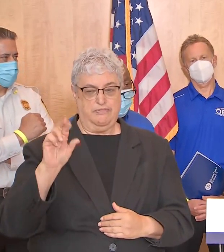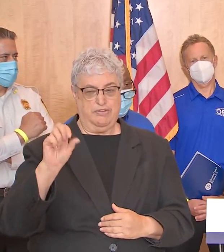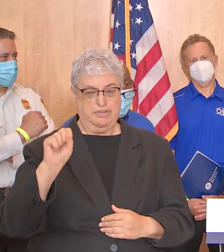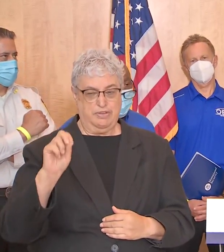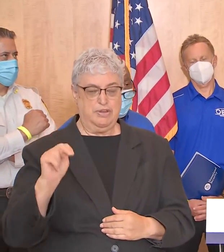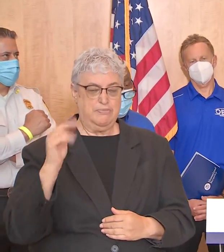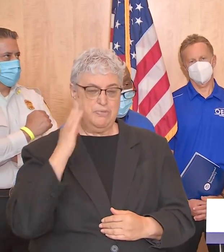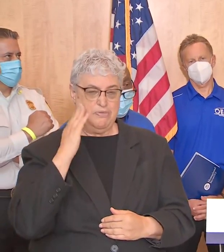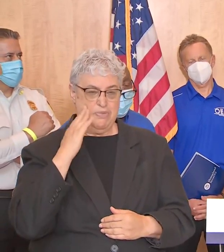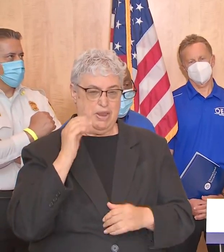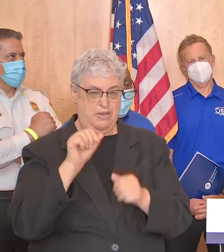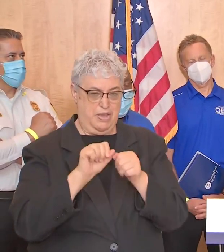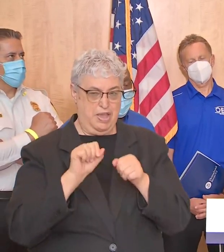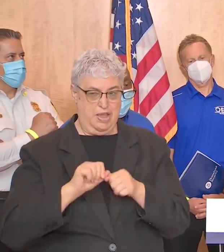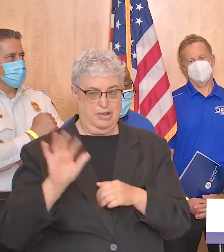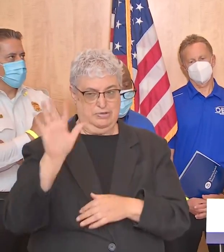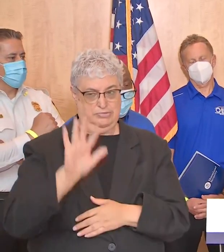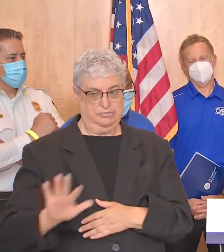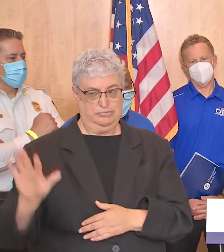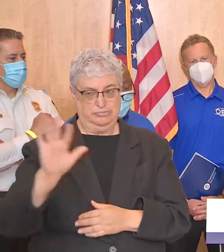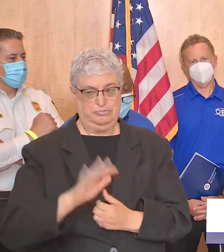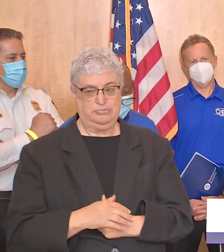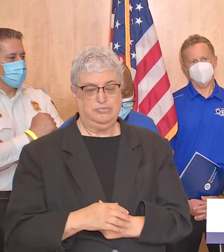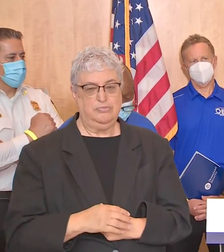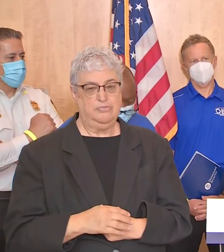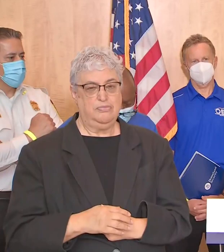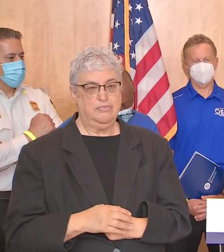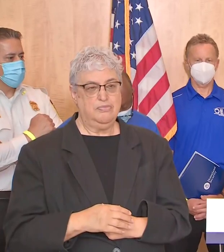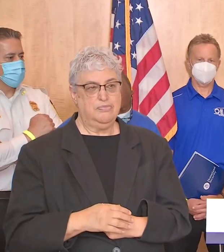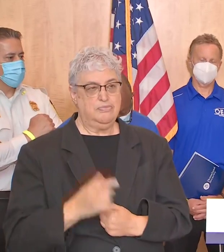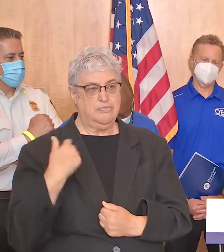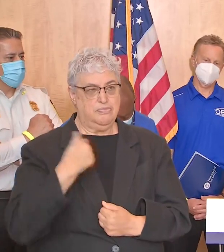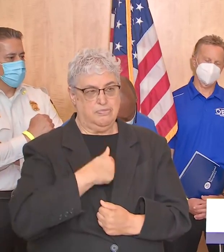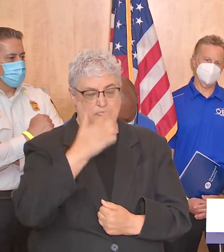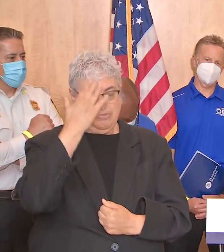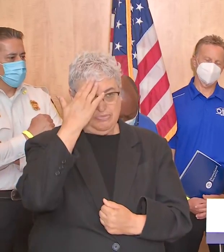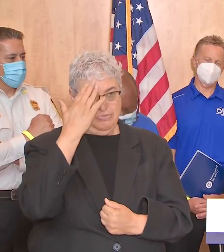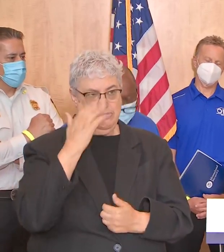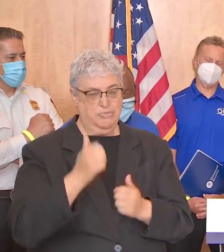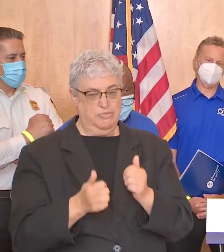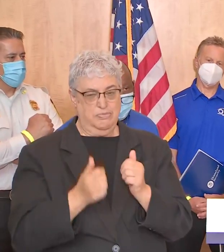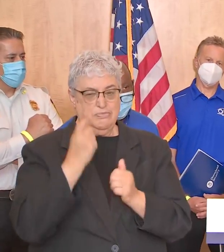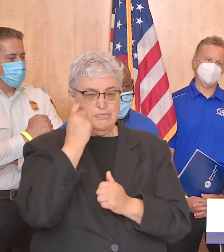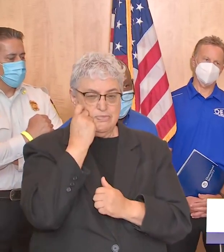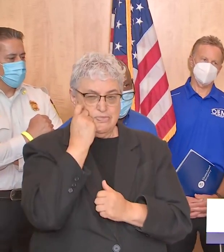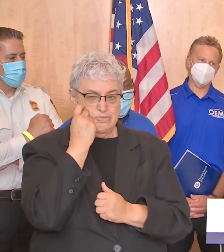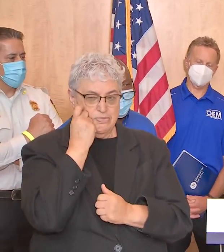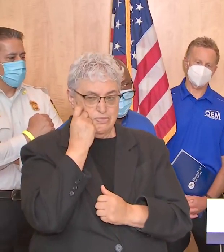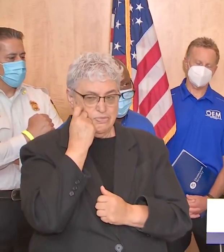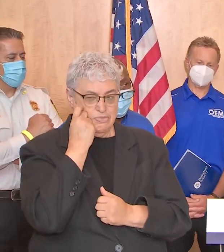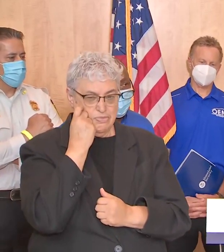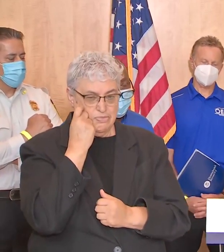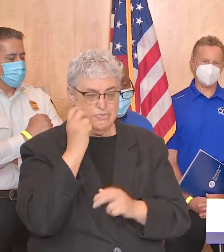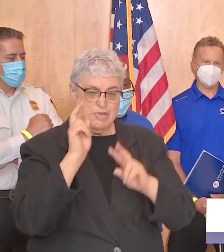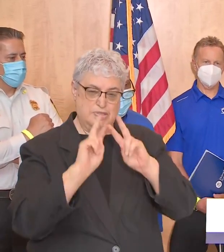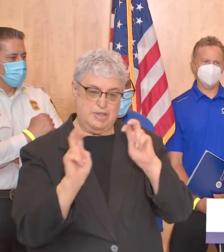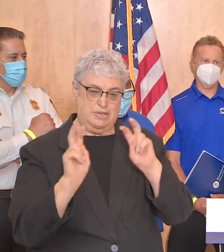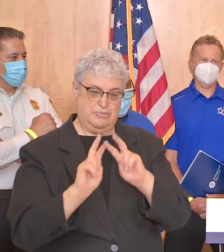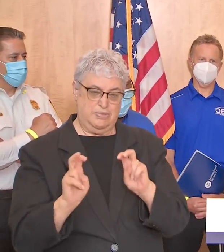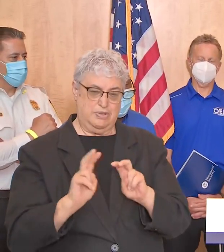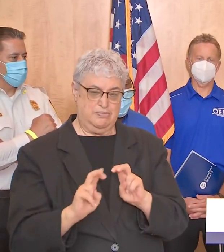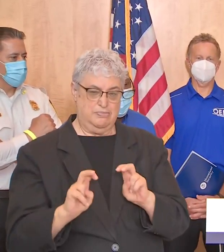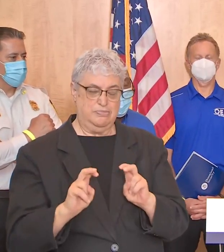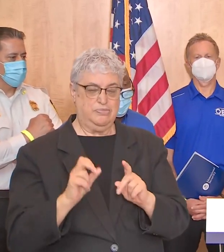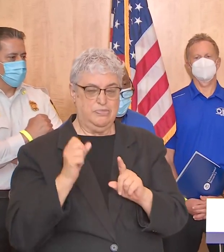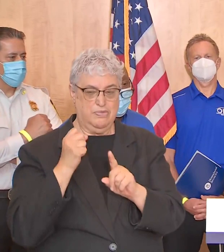jefferson county beaumont area we know that as of the most recent um assessment that